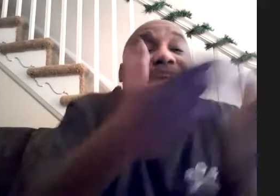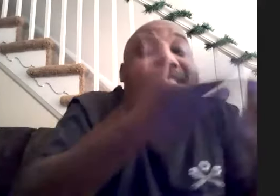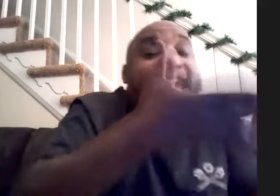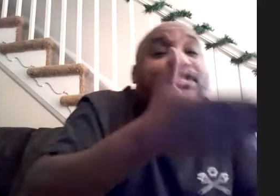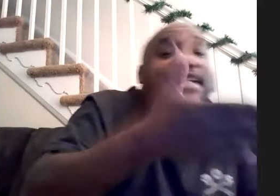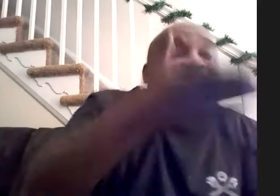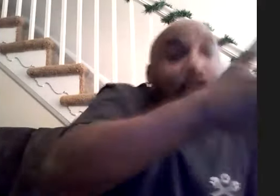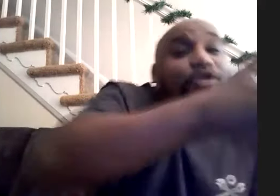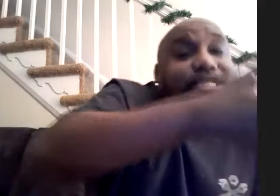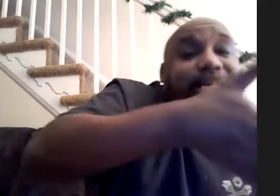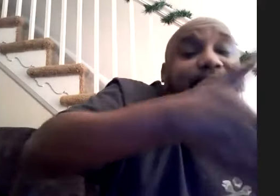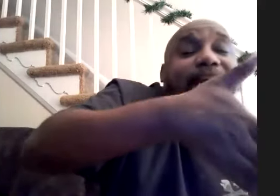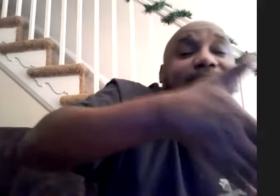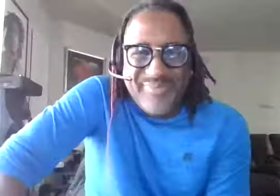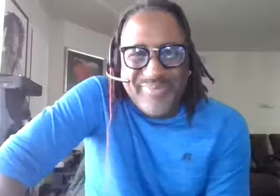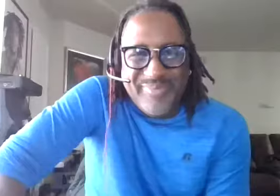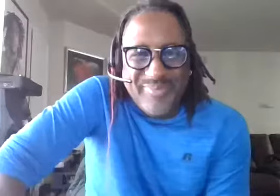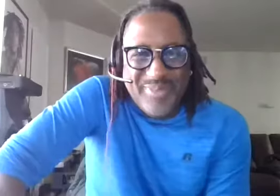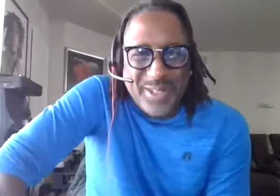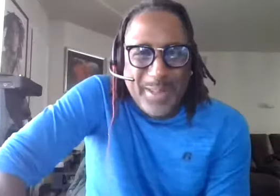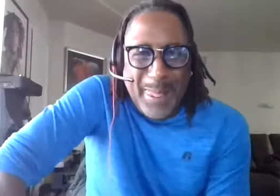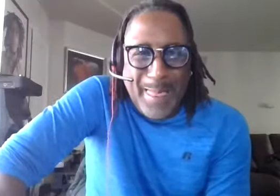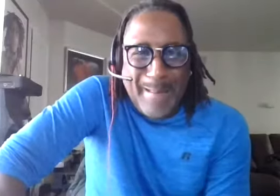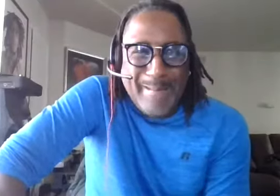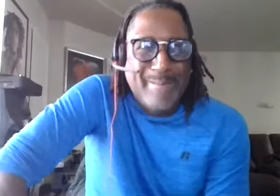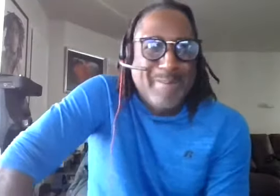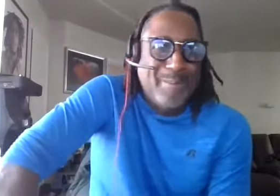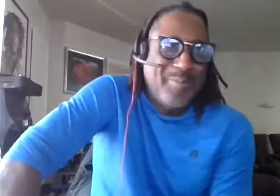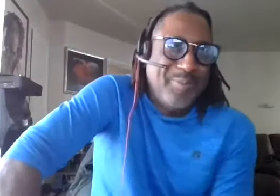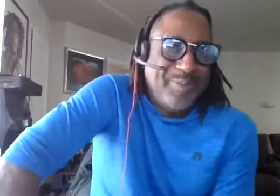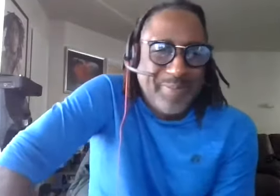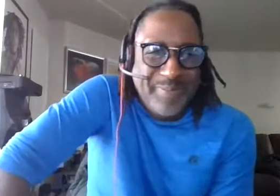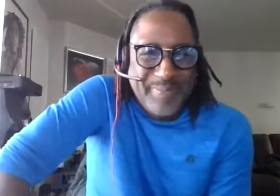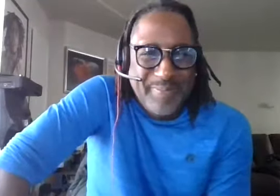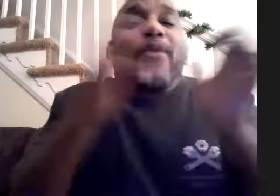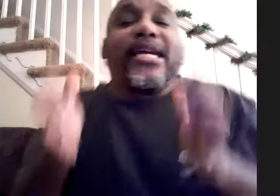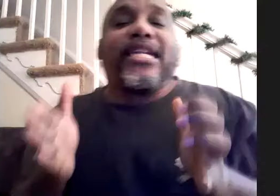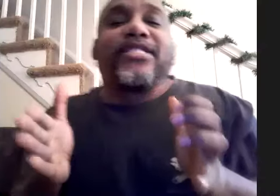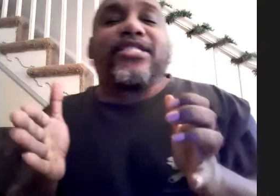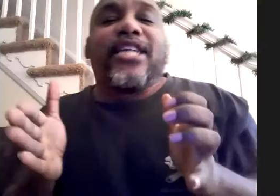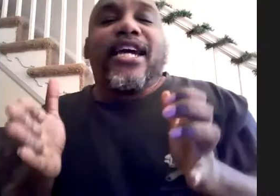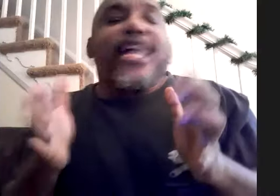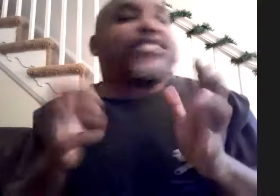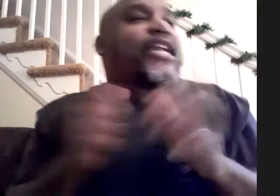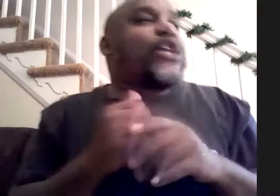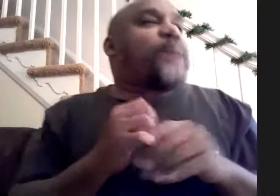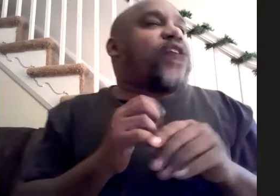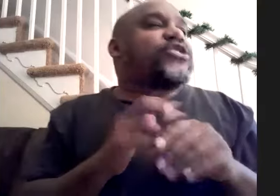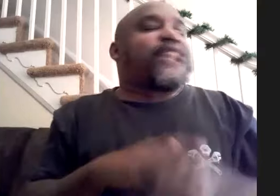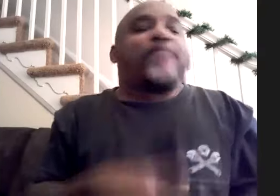tables thing this hosting thing it's cute but it's it ends to a means it's like your parents always say